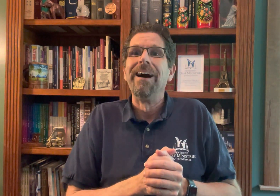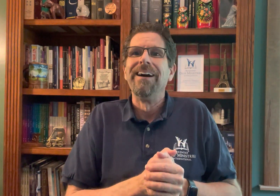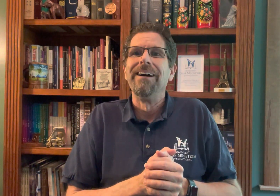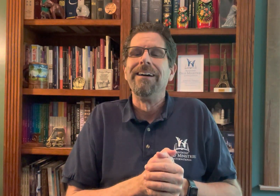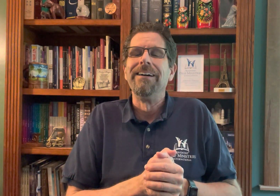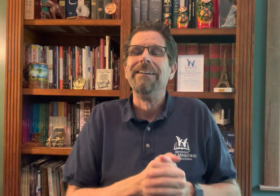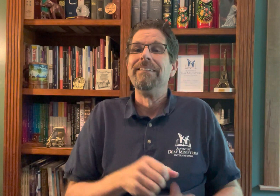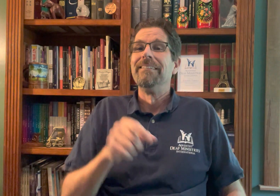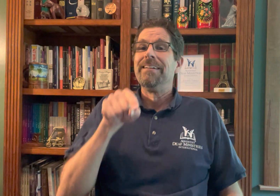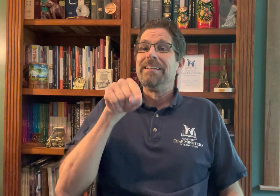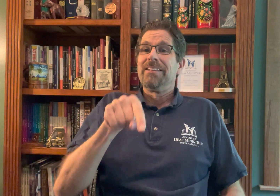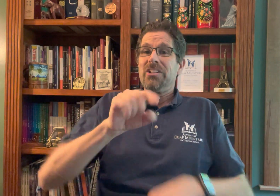She didn't know what to do.